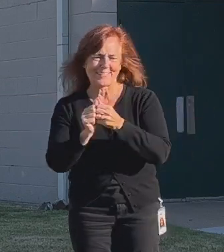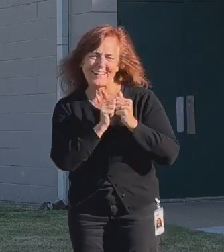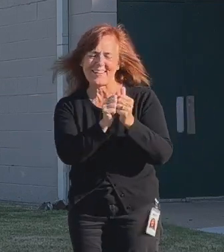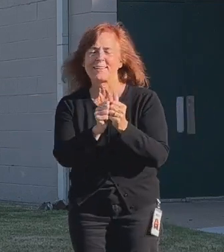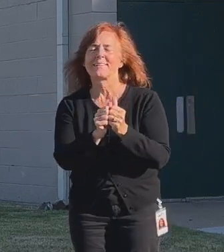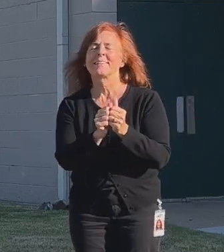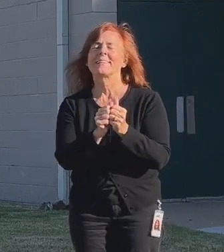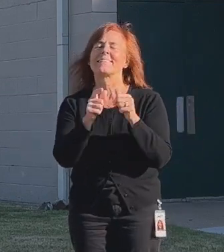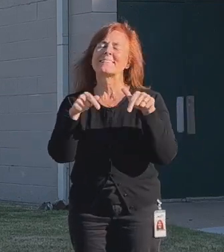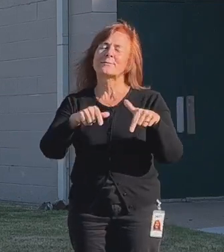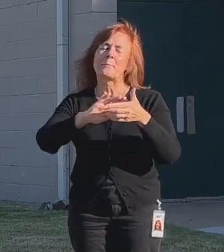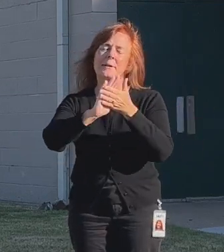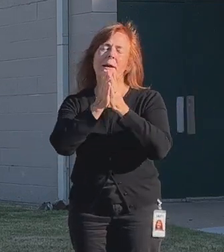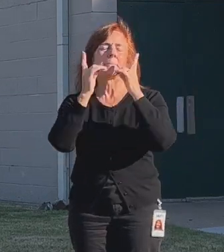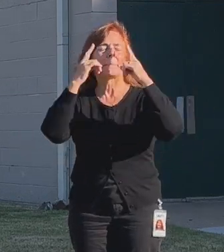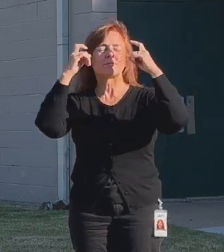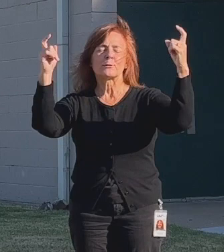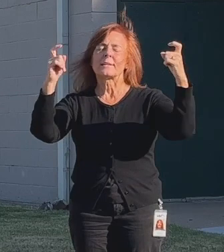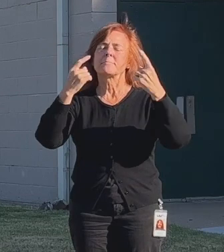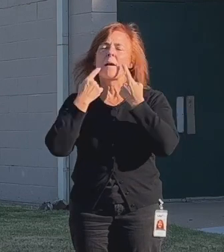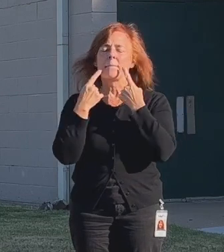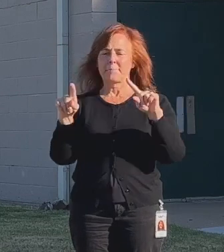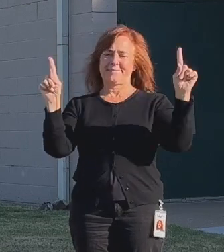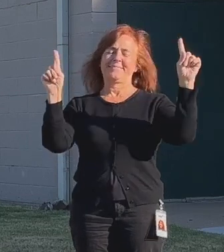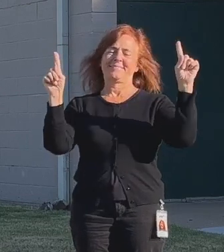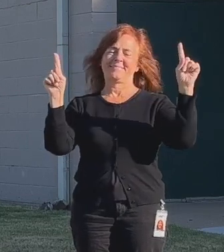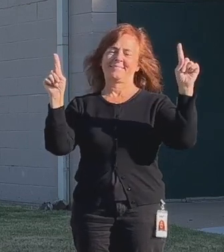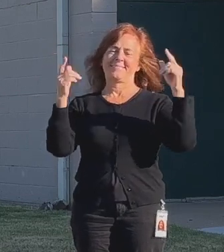It will become a dream come true.